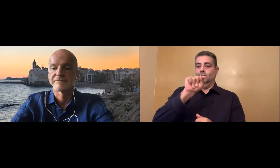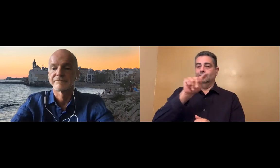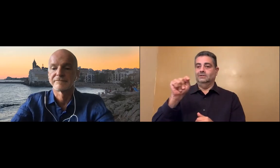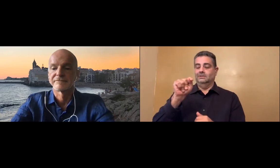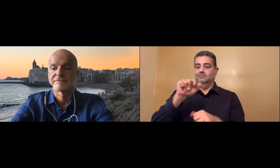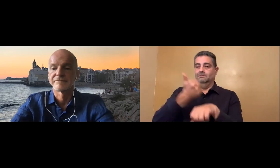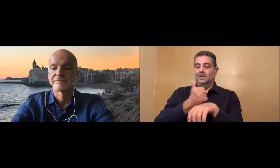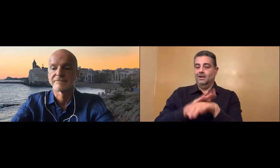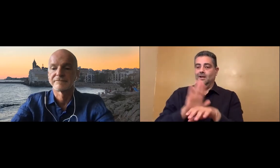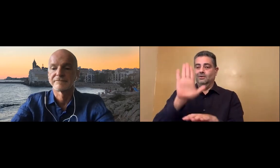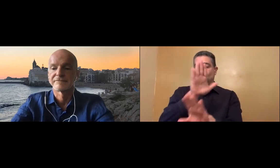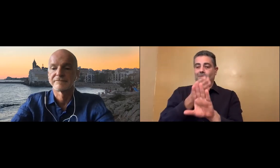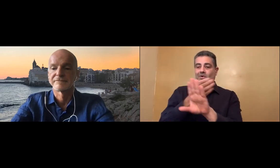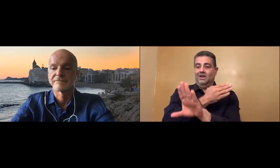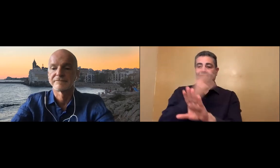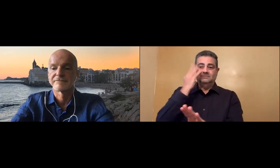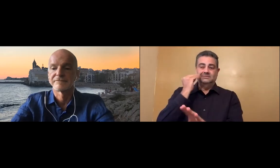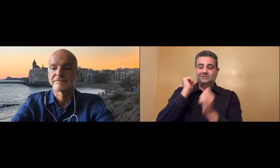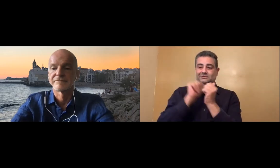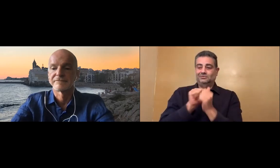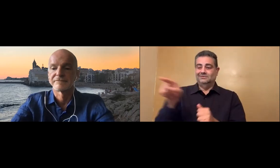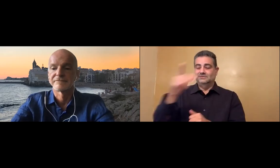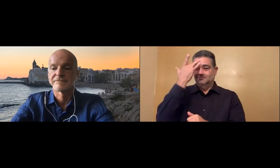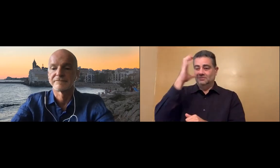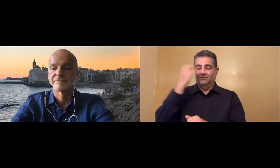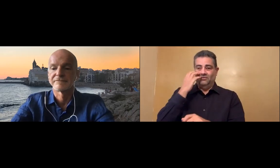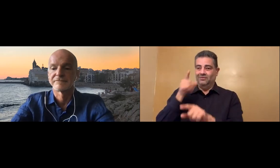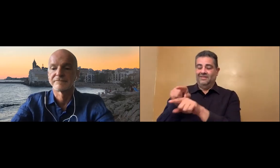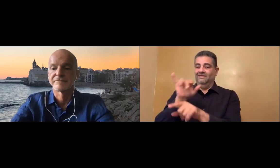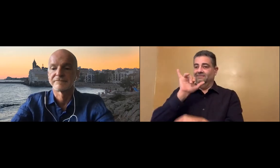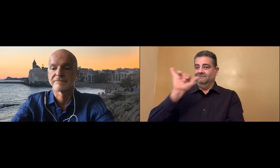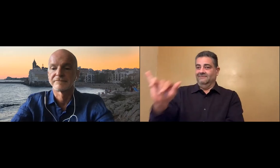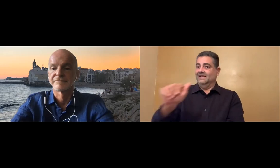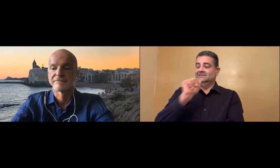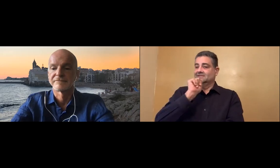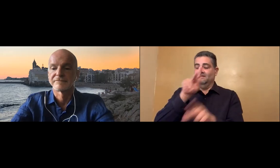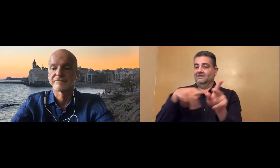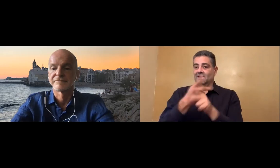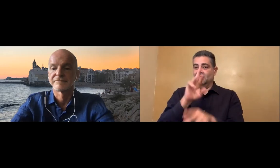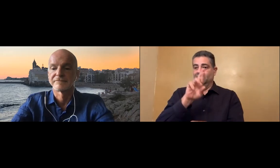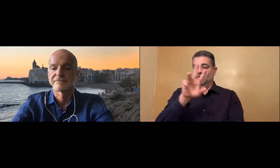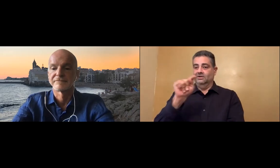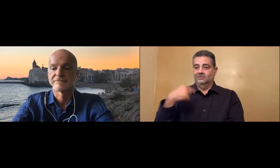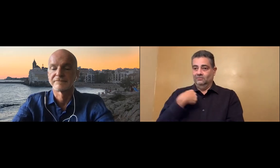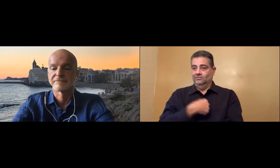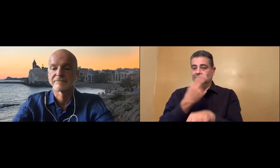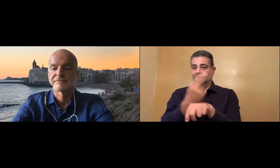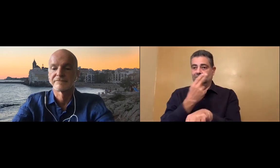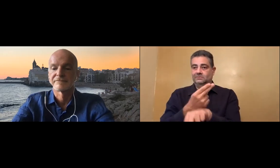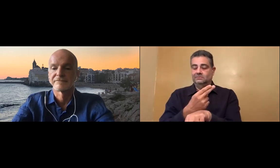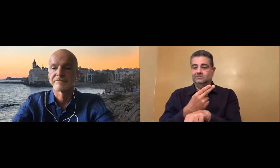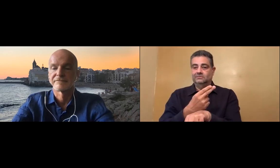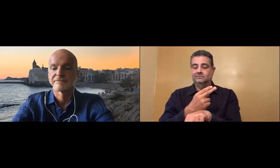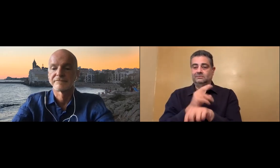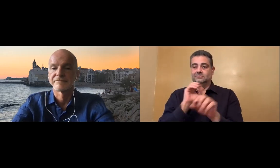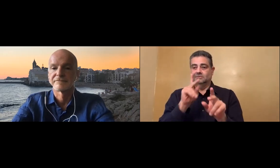Hopefully, this will help you overcome whatever resistance you've built up to RTT, based on the native RTT, because this works in a very different